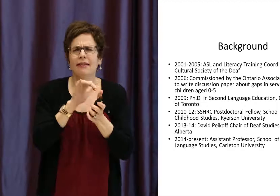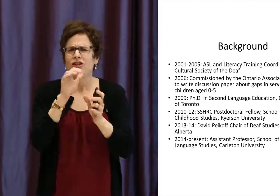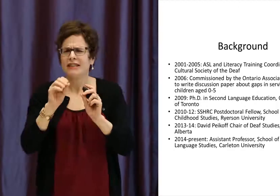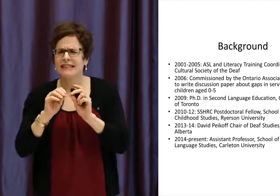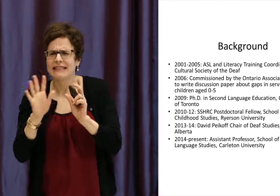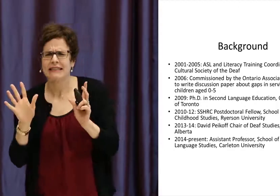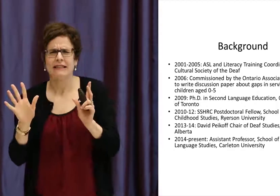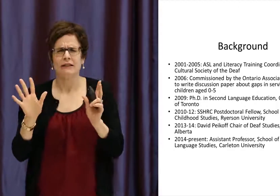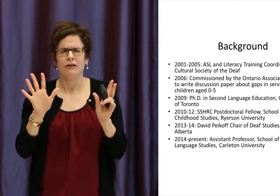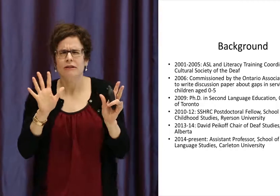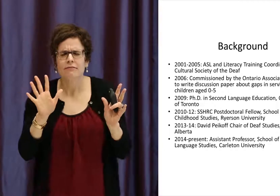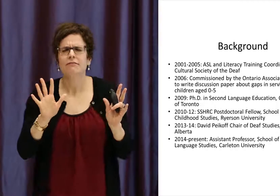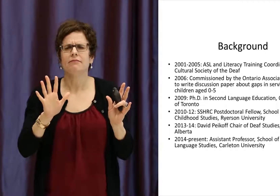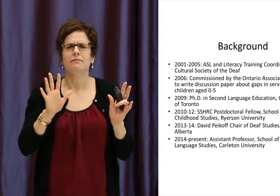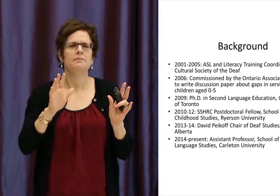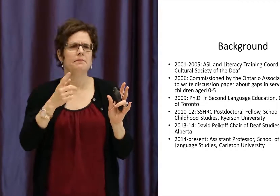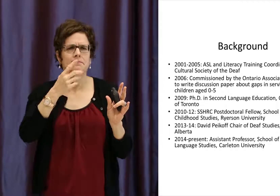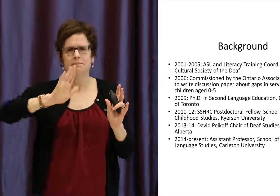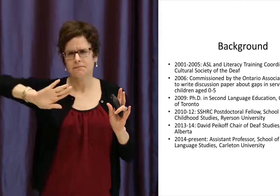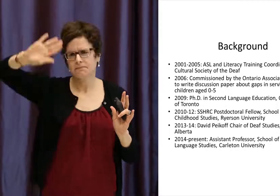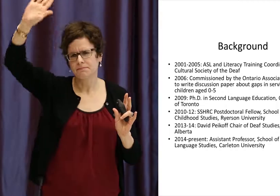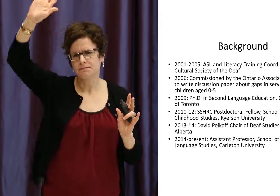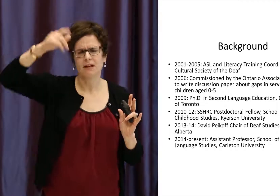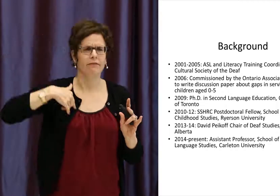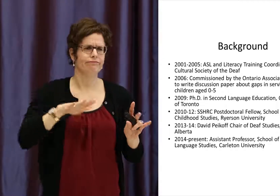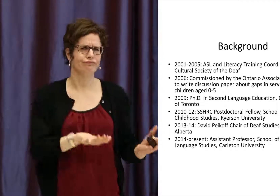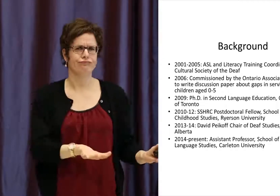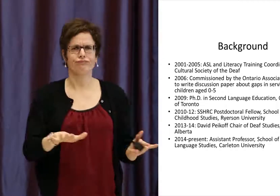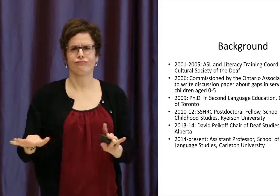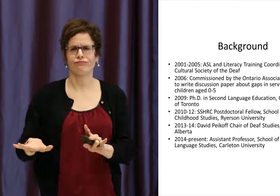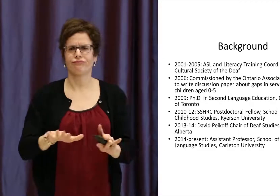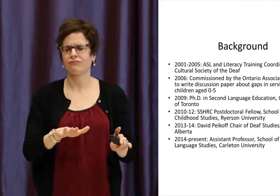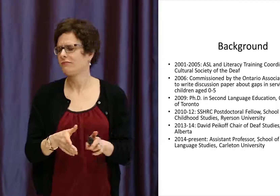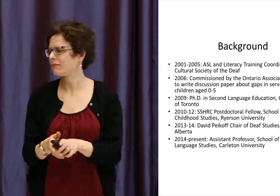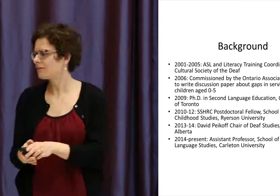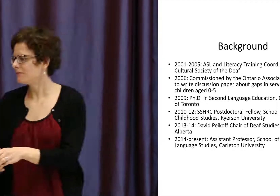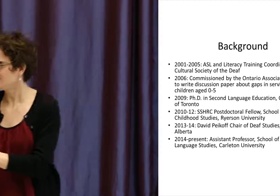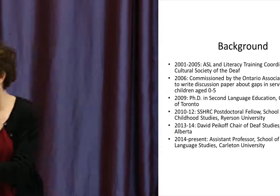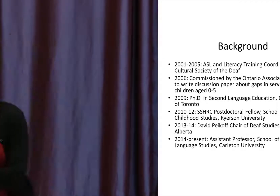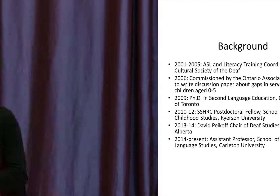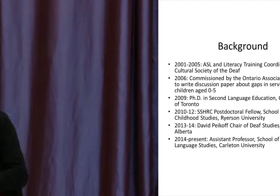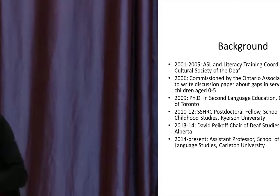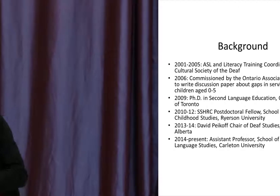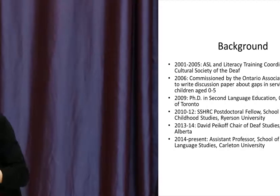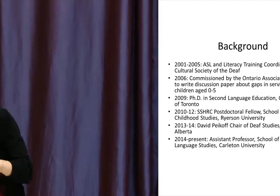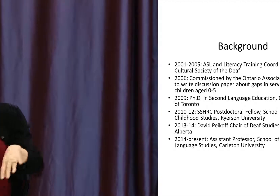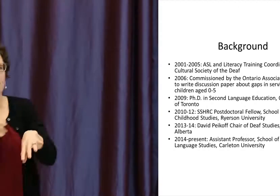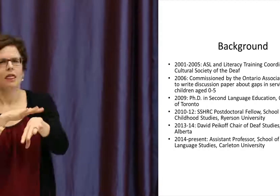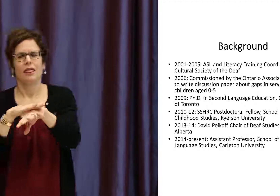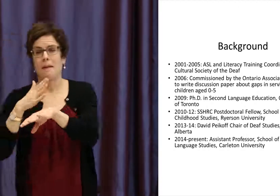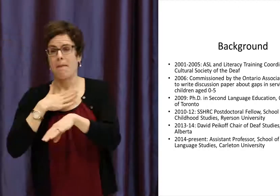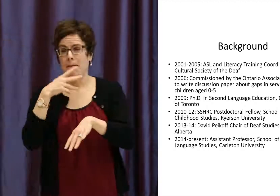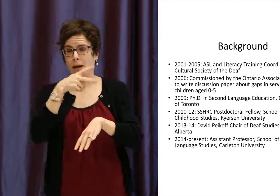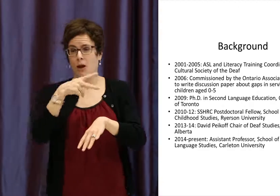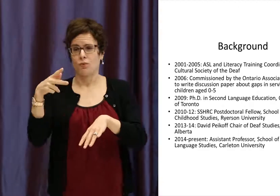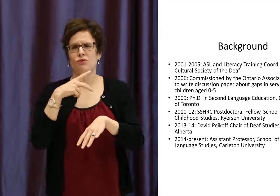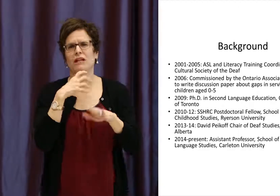If there's anything that's unclear throughout my presentation, please don't hesitate to ask a question I'm more than happy to answer during the presentation.